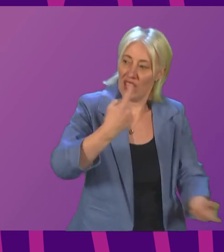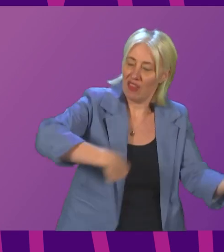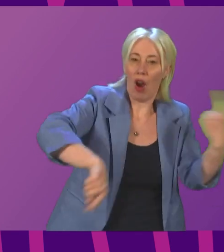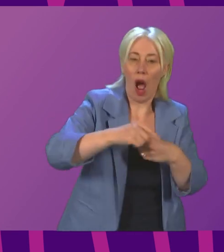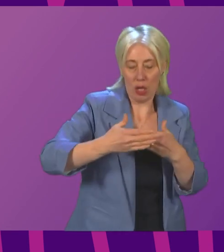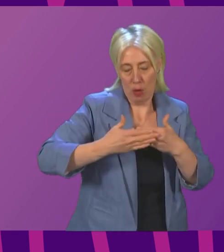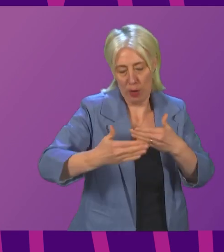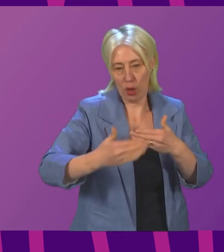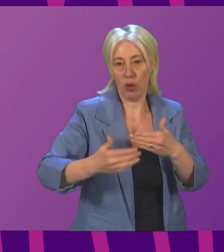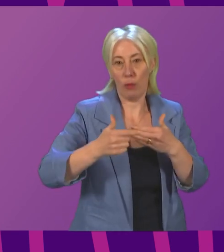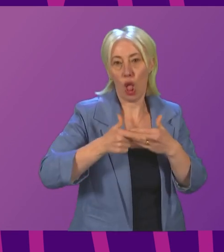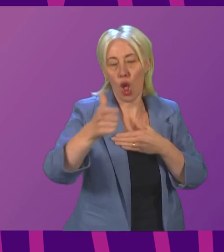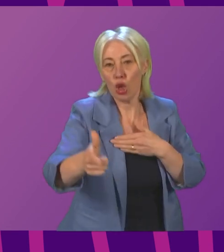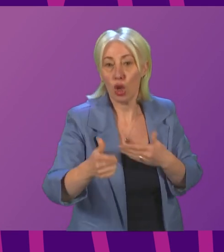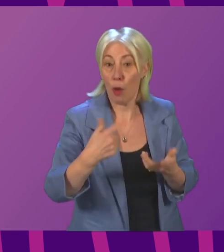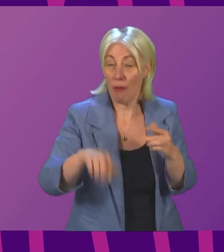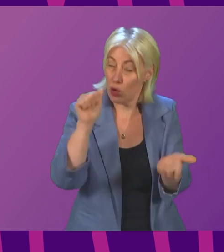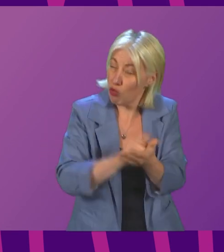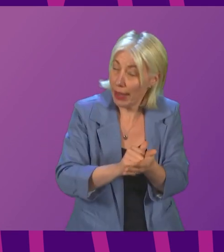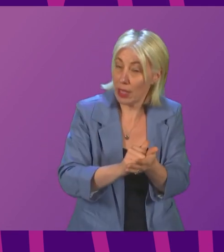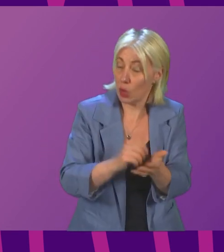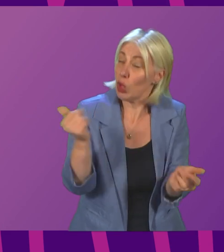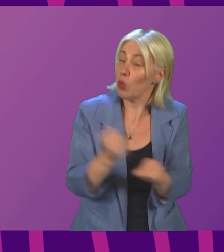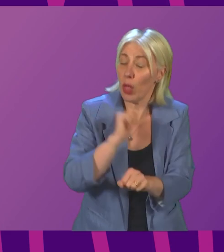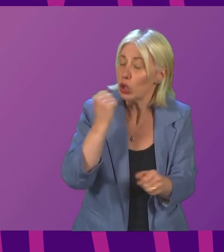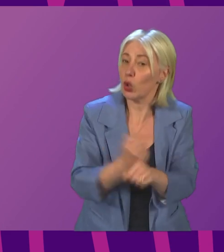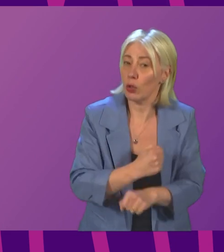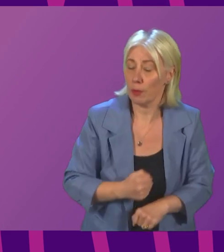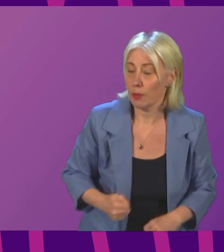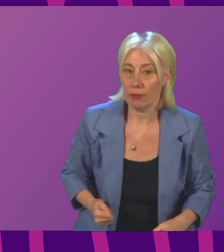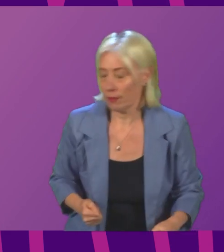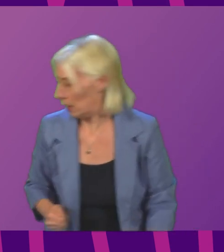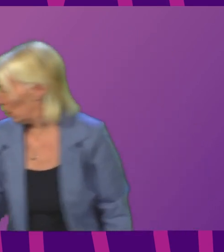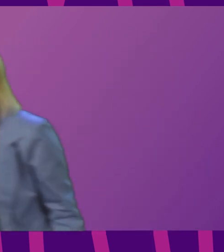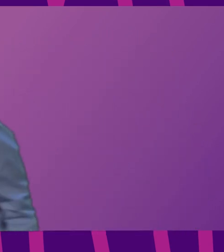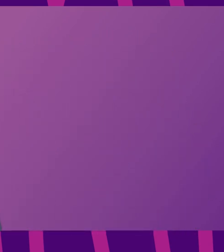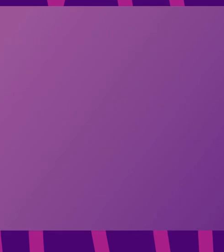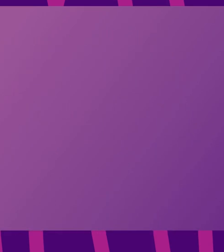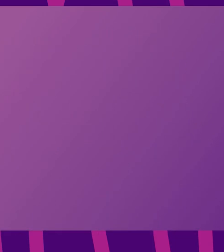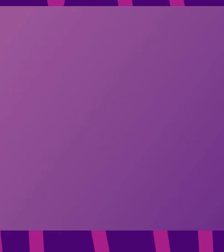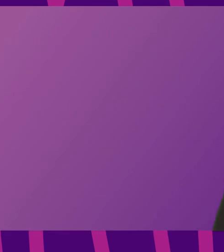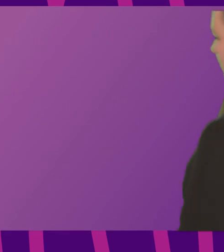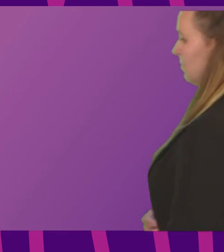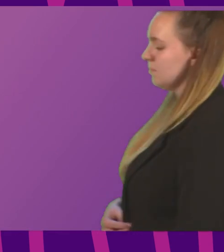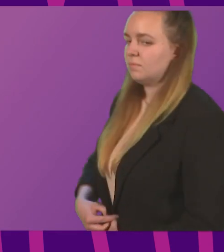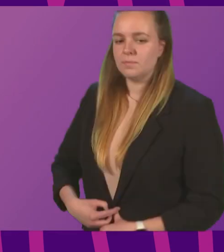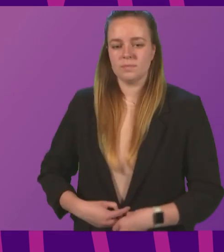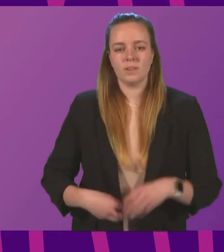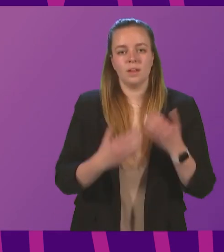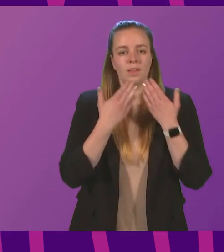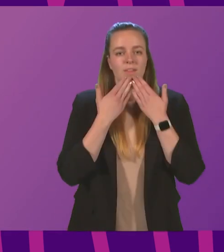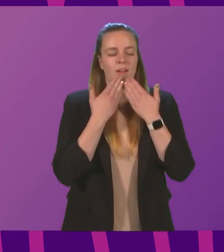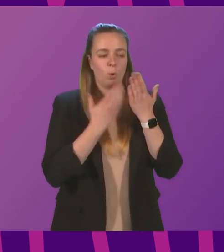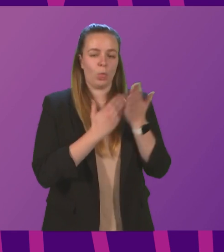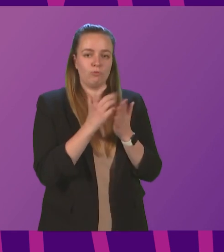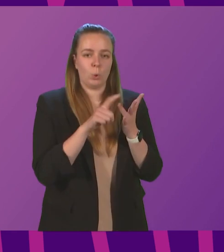medium to the long term if we play our cards right which we intend to do and I call Dean Lockhart to be followed by Emma Harper thank you during COP26 Mark Carney